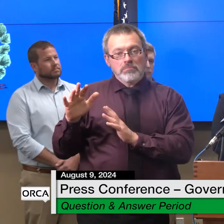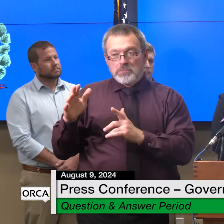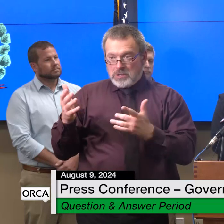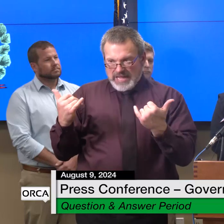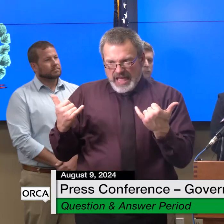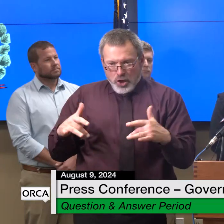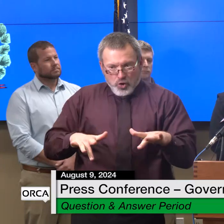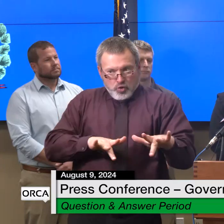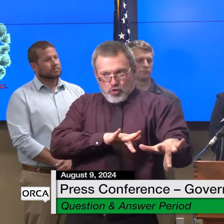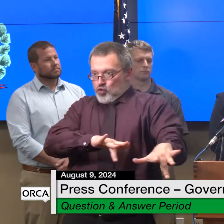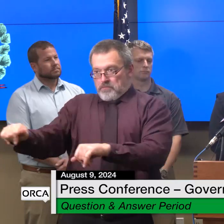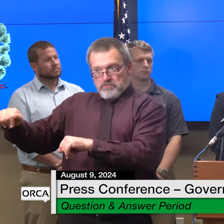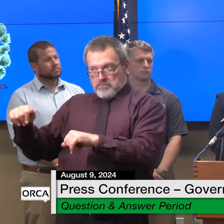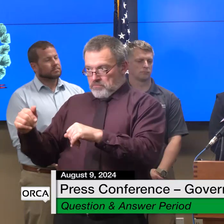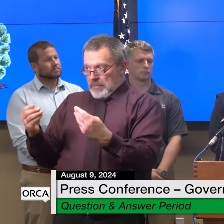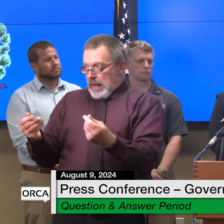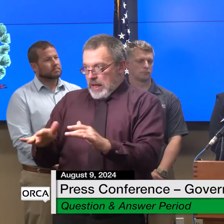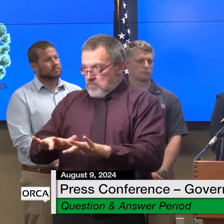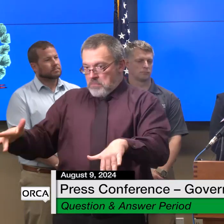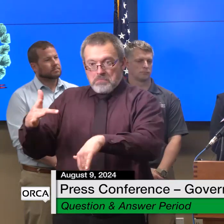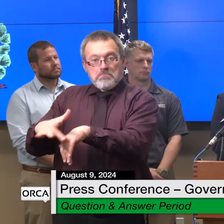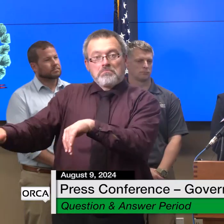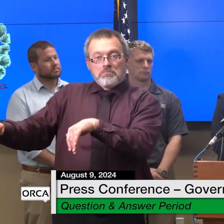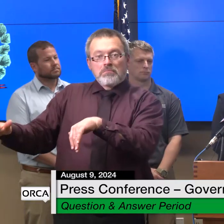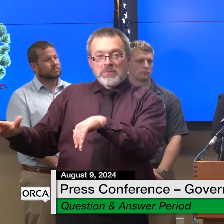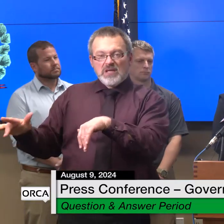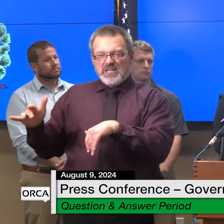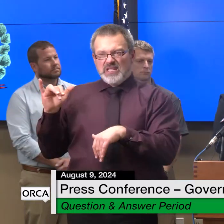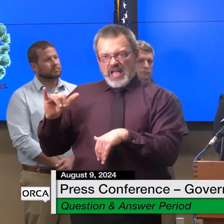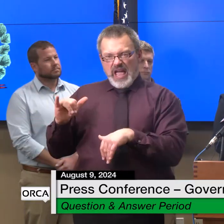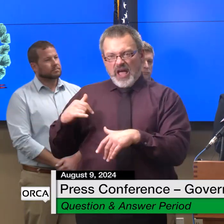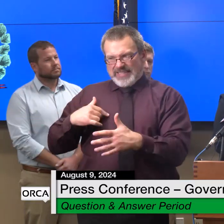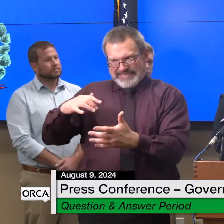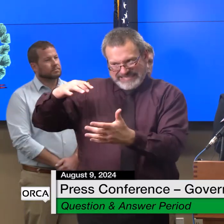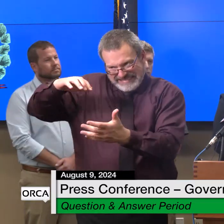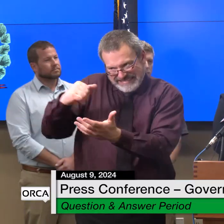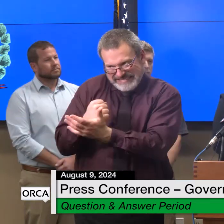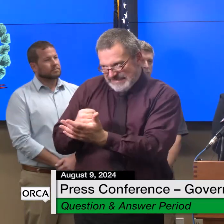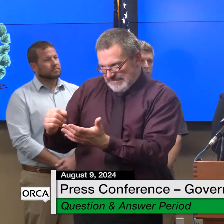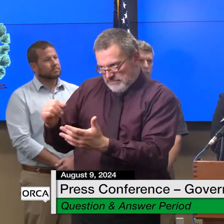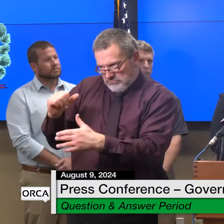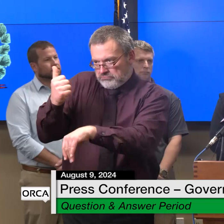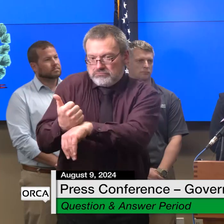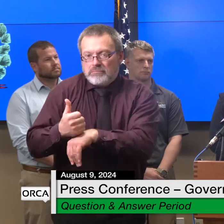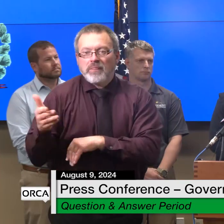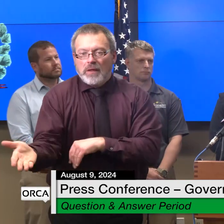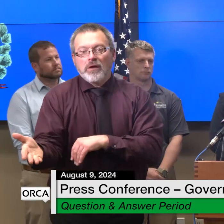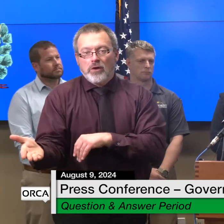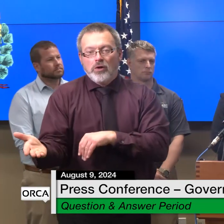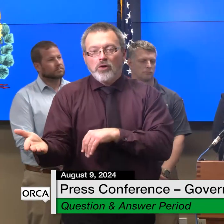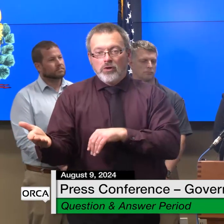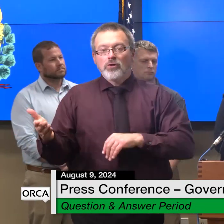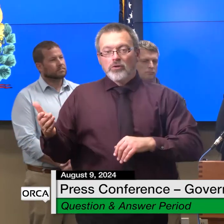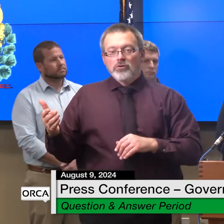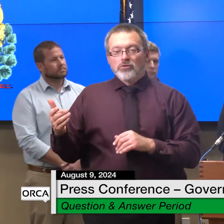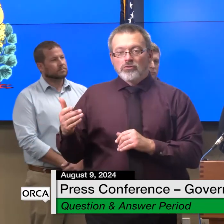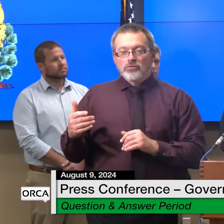so that's where we started and we're looking at areas that that are in flood impacted